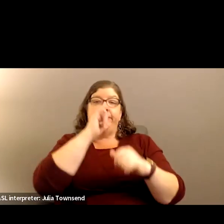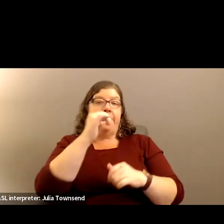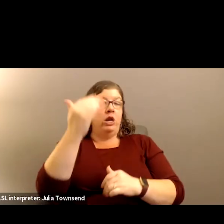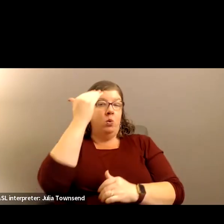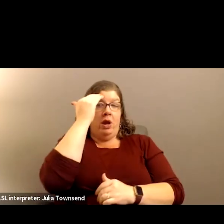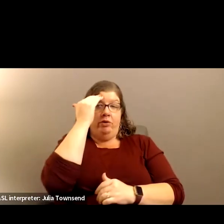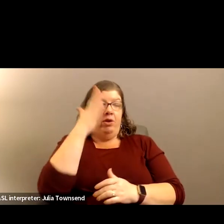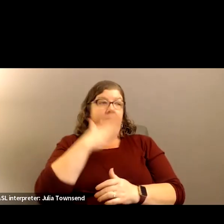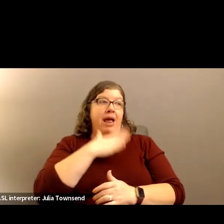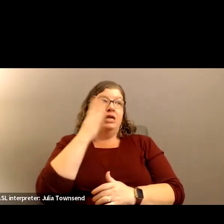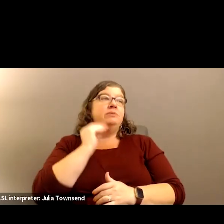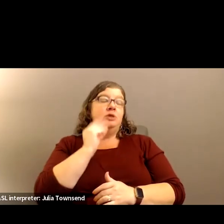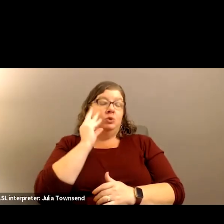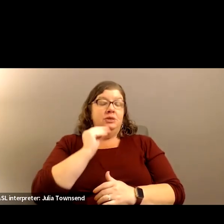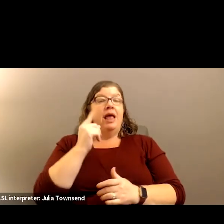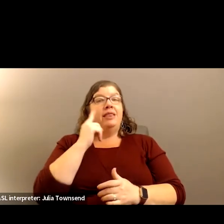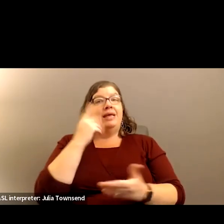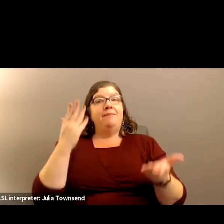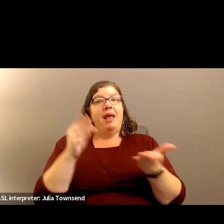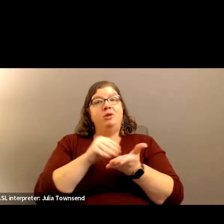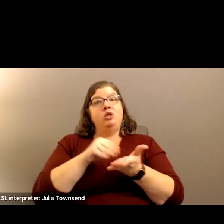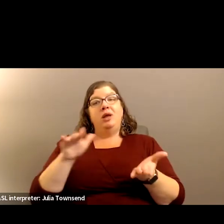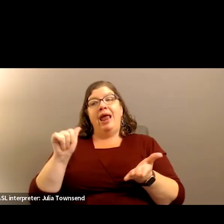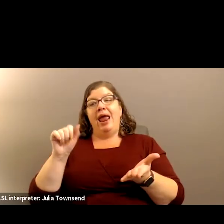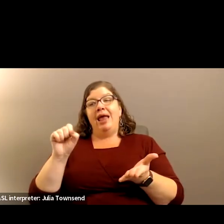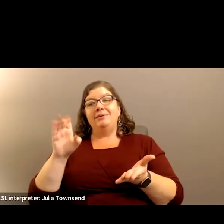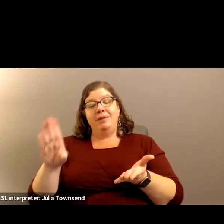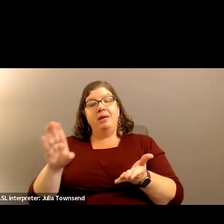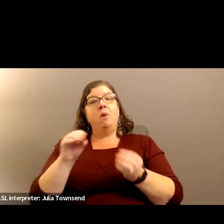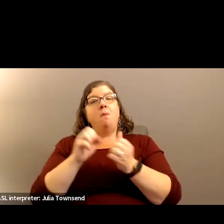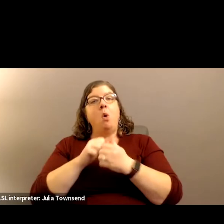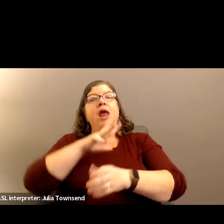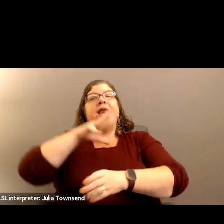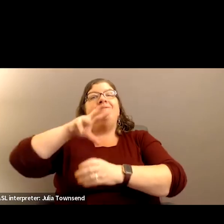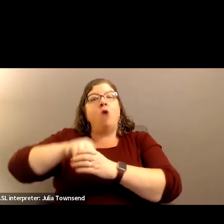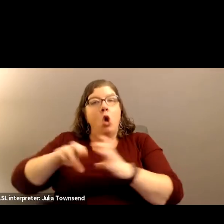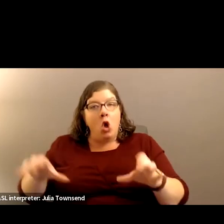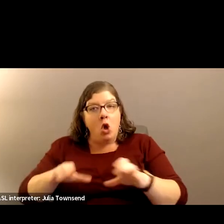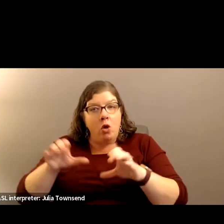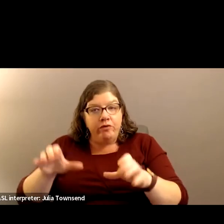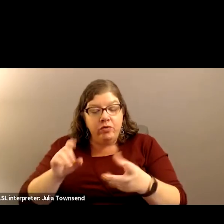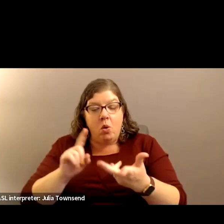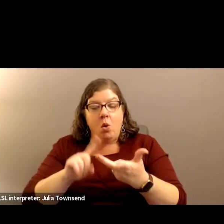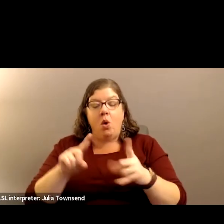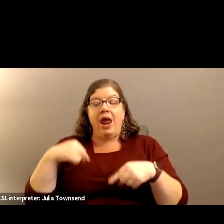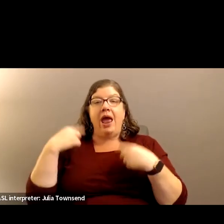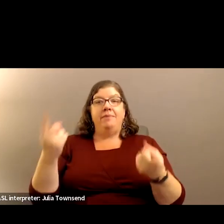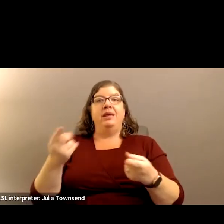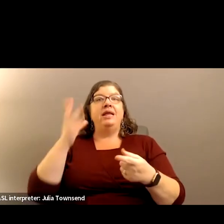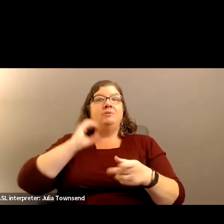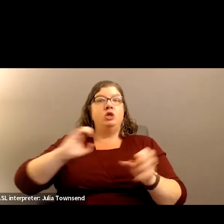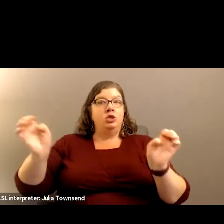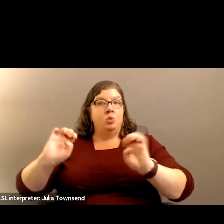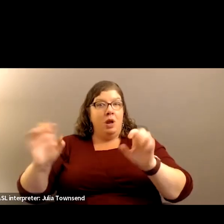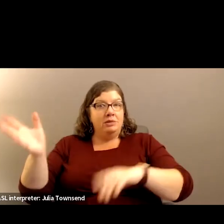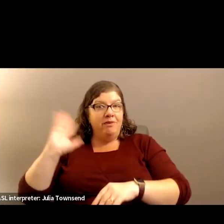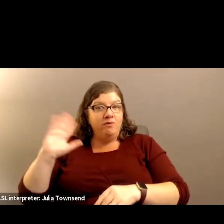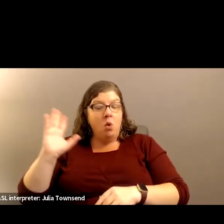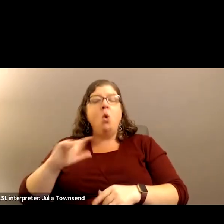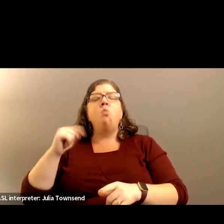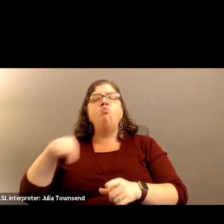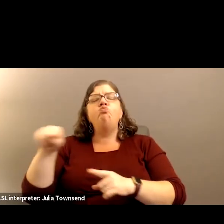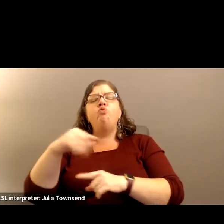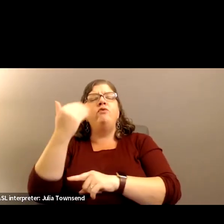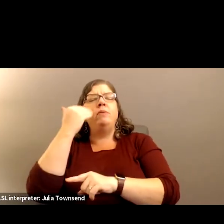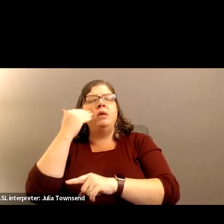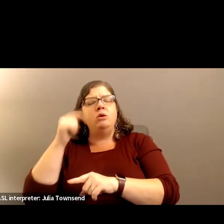my experience. I think maybe students in ASB or that are more involved or that have been in crisis before are more familiar.